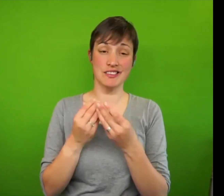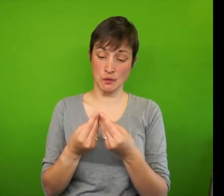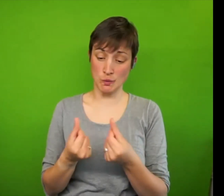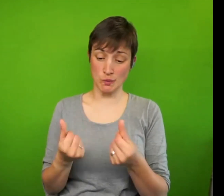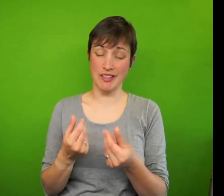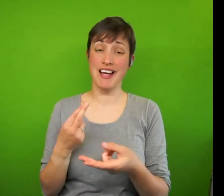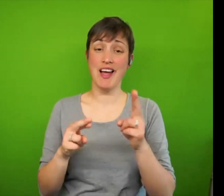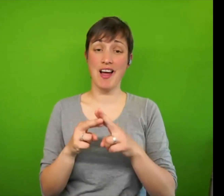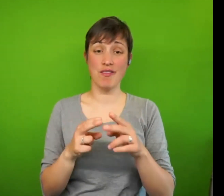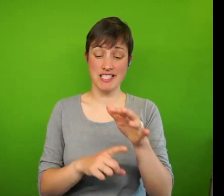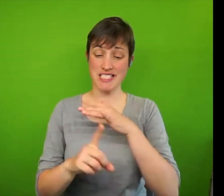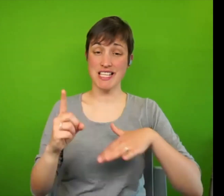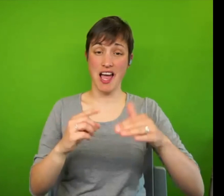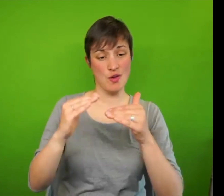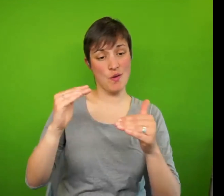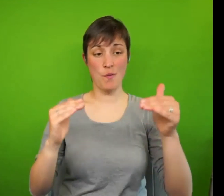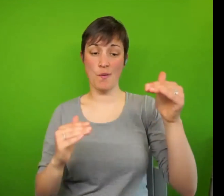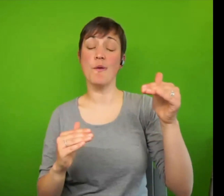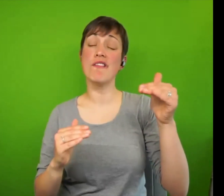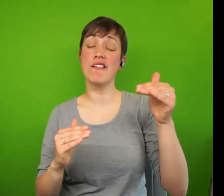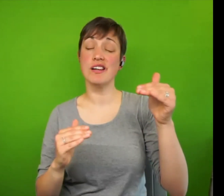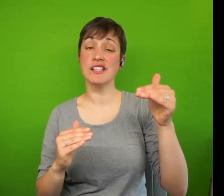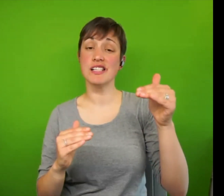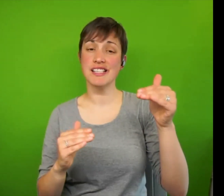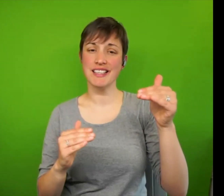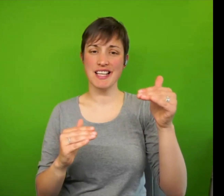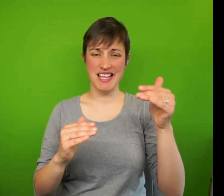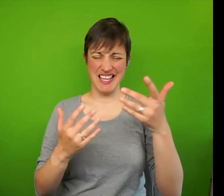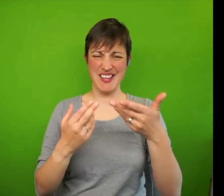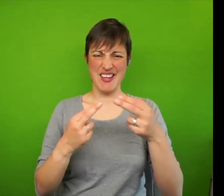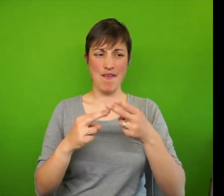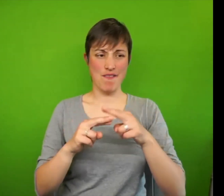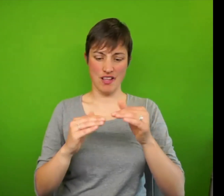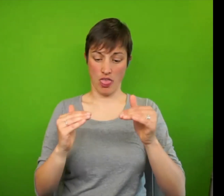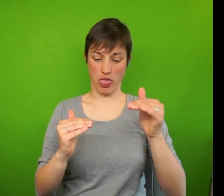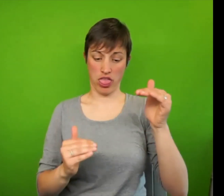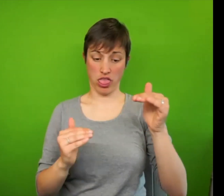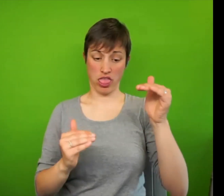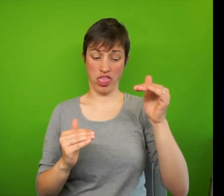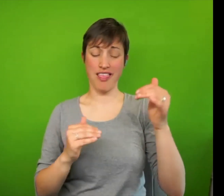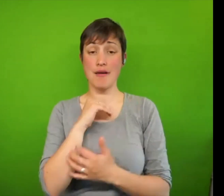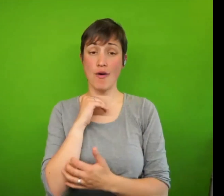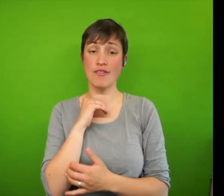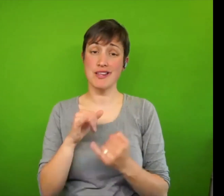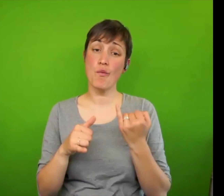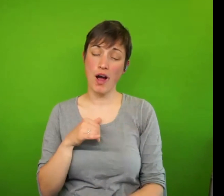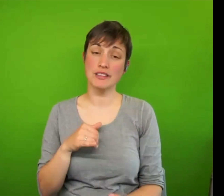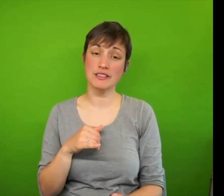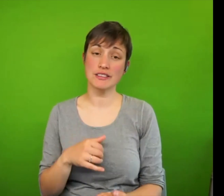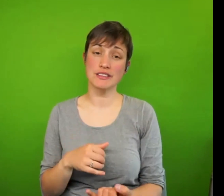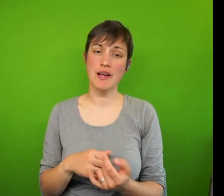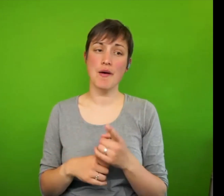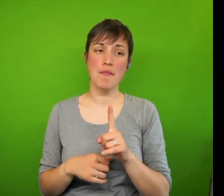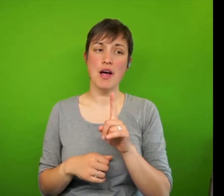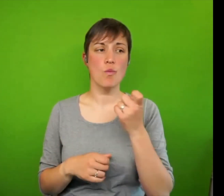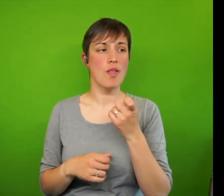and the more unequal the society, the worse the poverty tends to be. But I don't think it's a kind of either or.